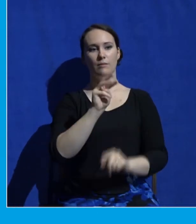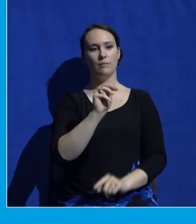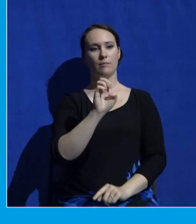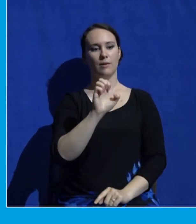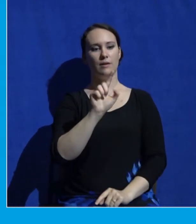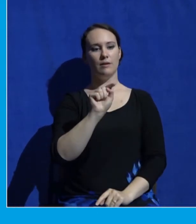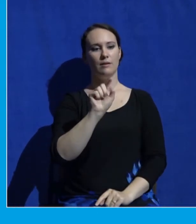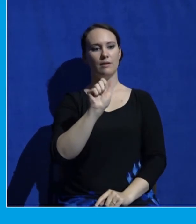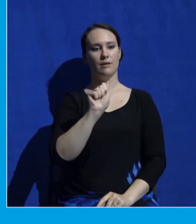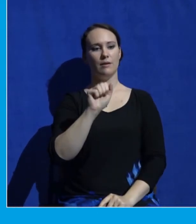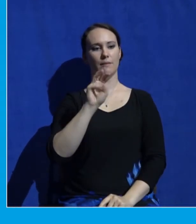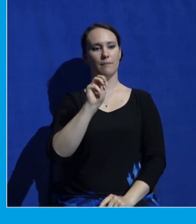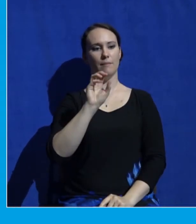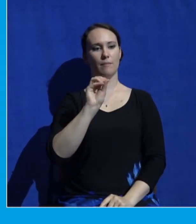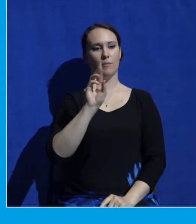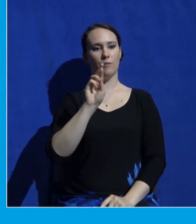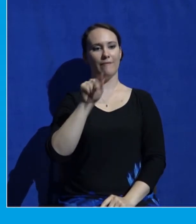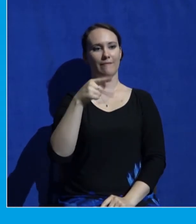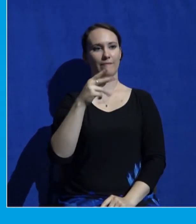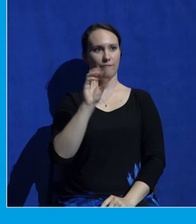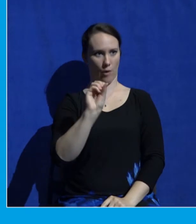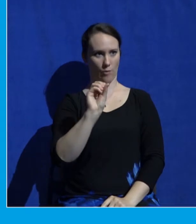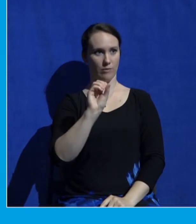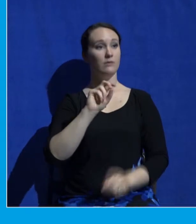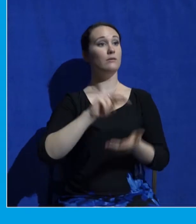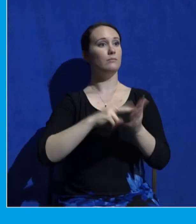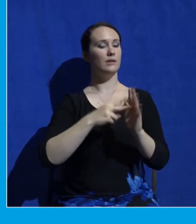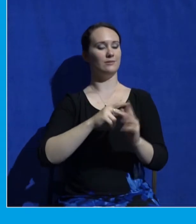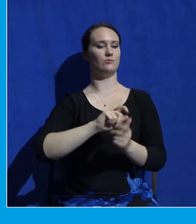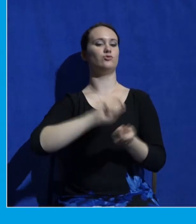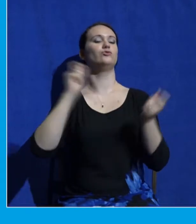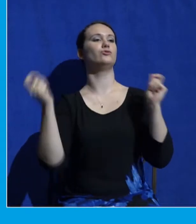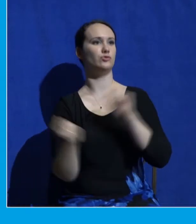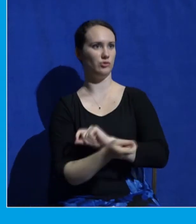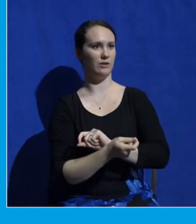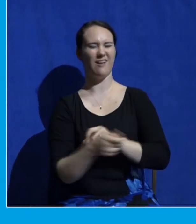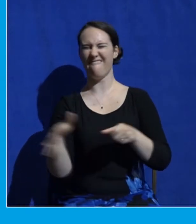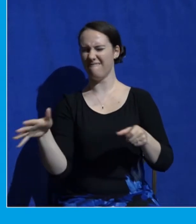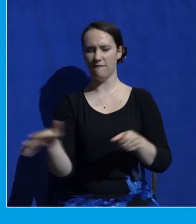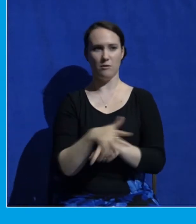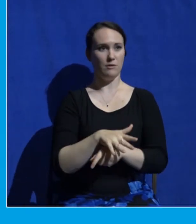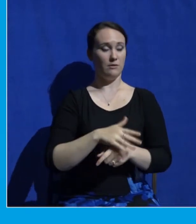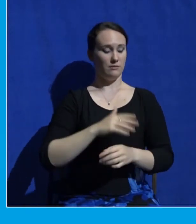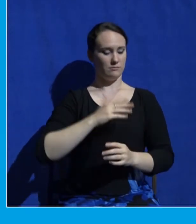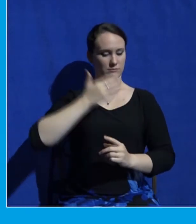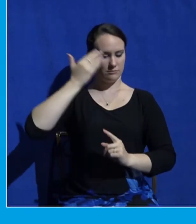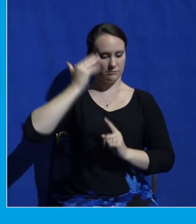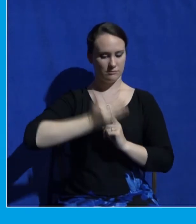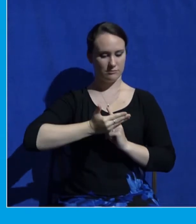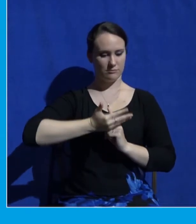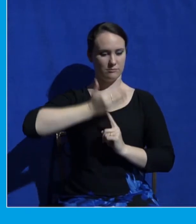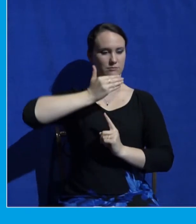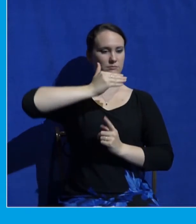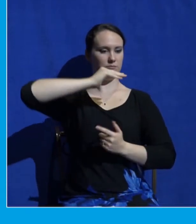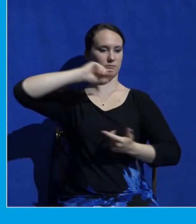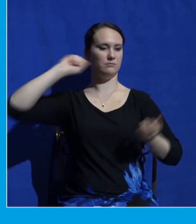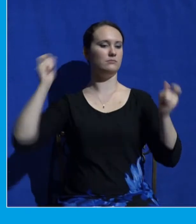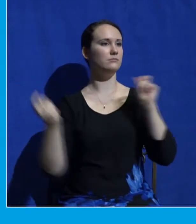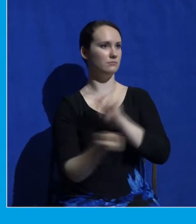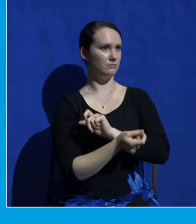total transformation, a change of form to the point where Jesus wasn't